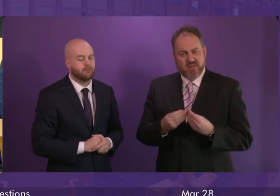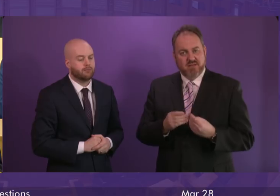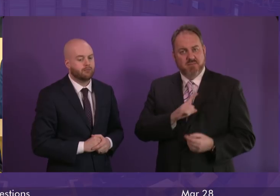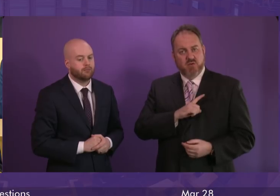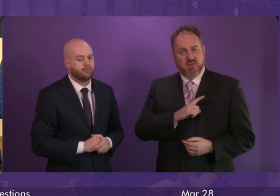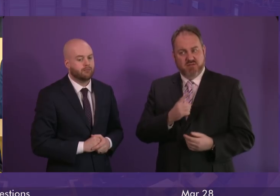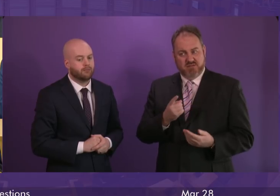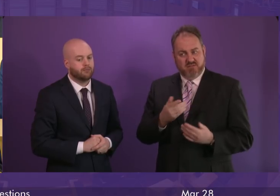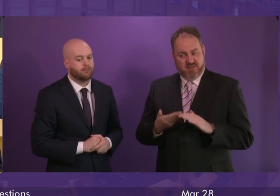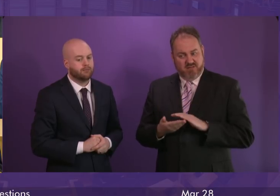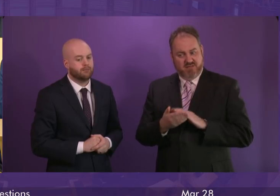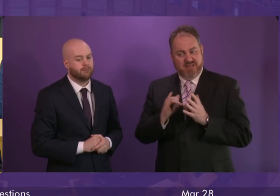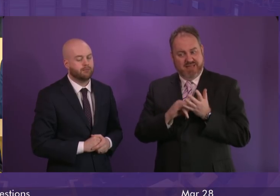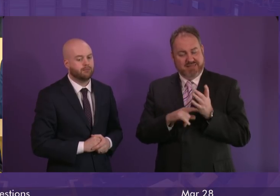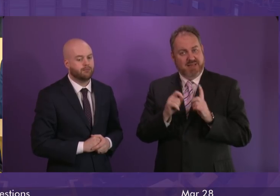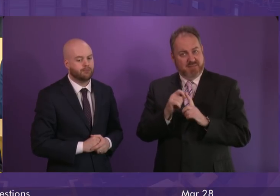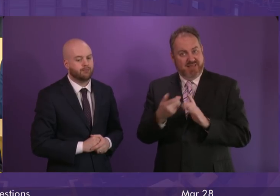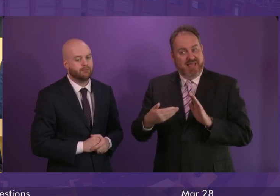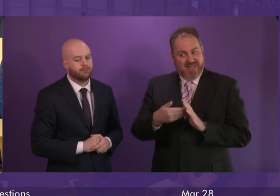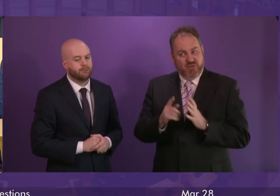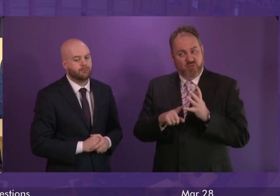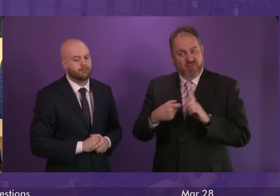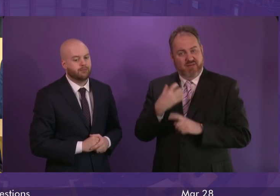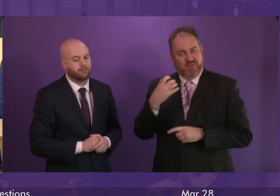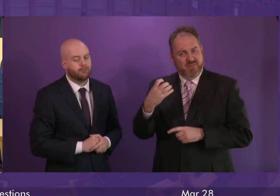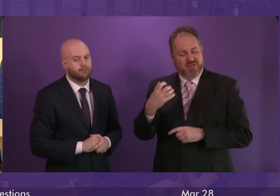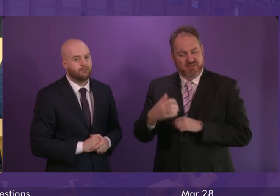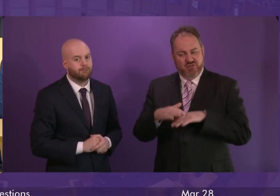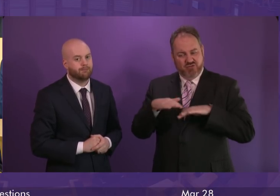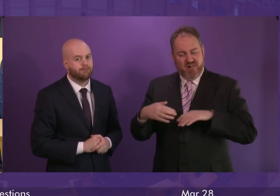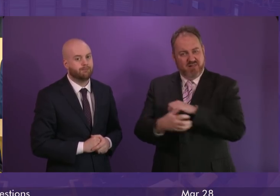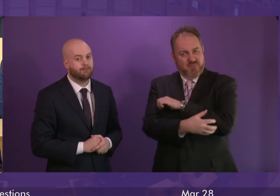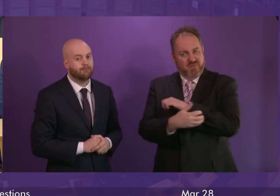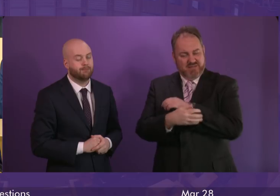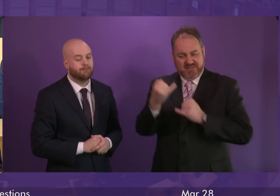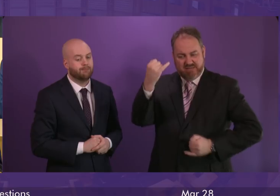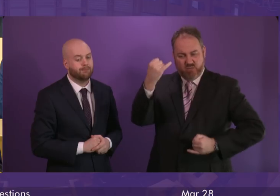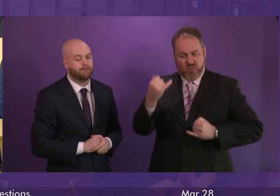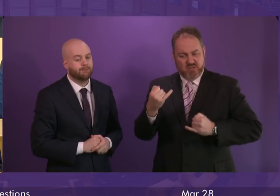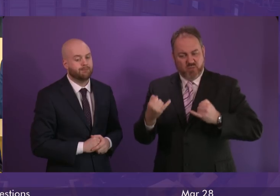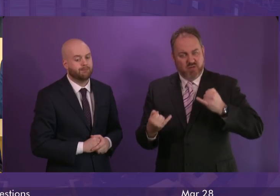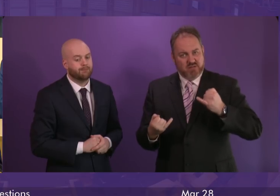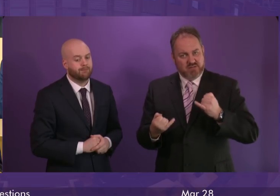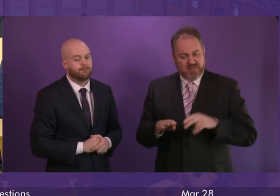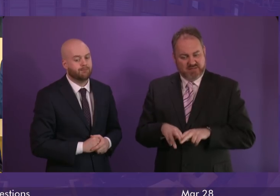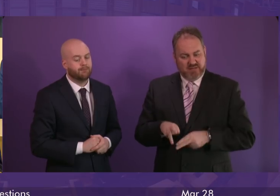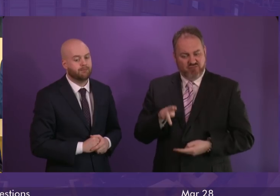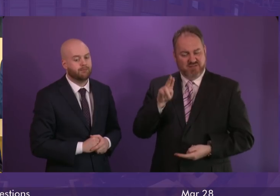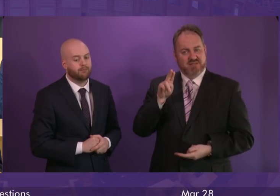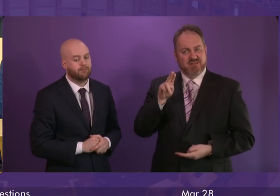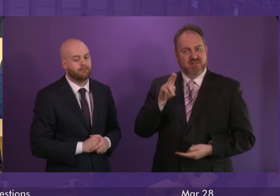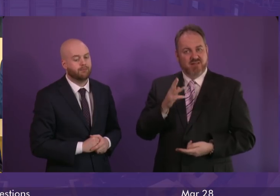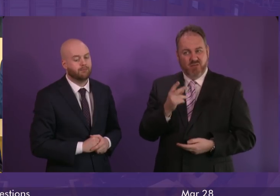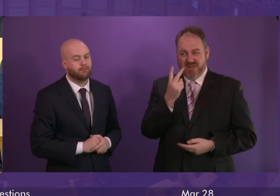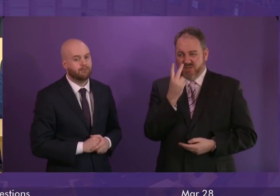SNP's watch and fuelled by Tory austerity, child poverty in Scotland continues to rise and the resolution report predicts a rise of up to 29